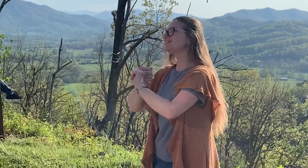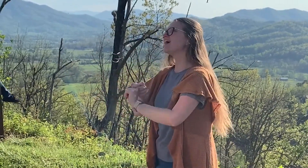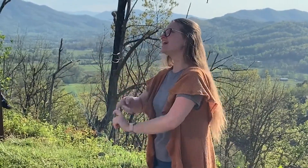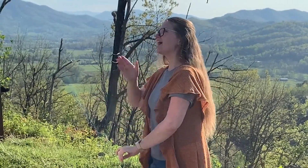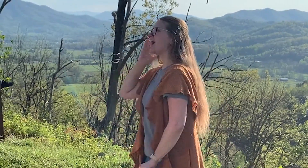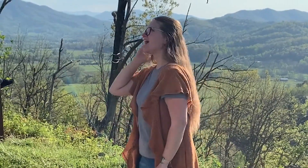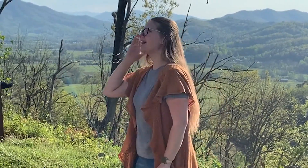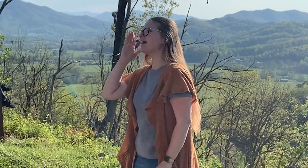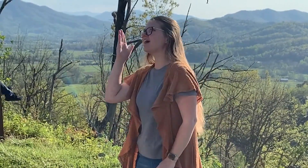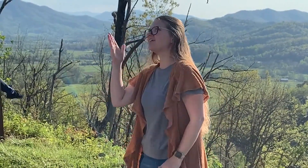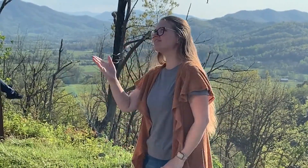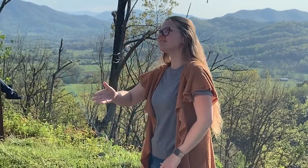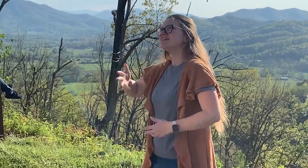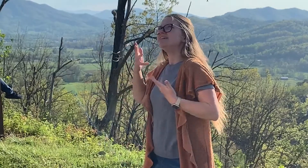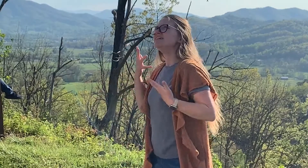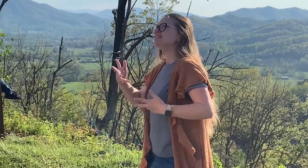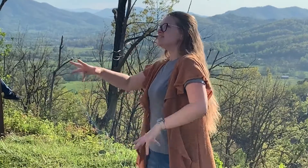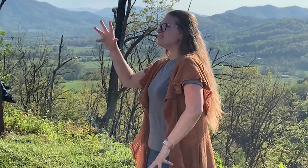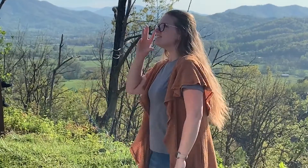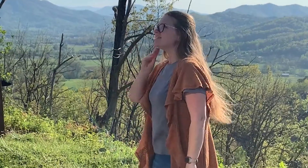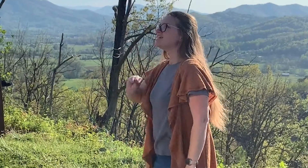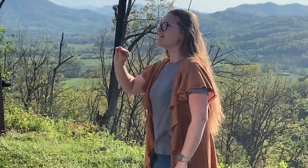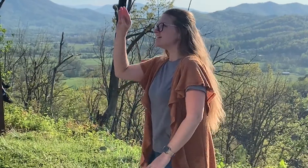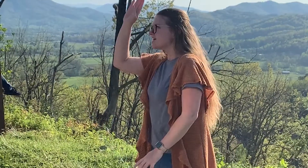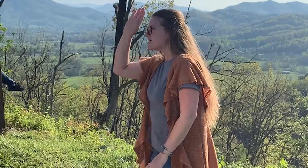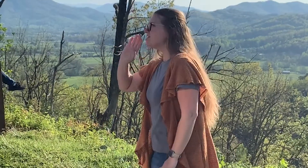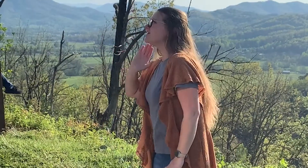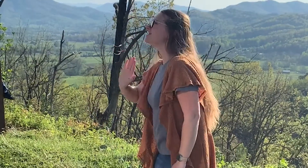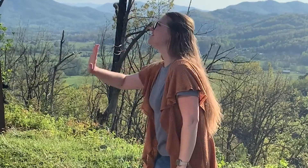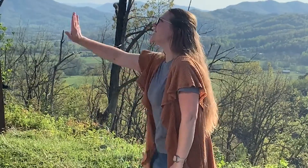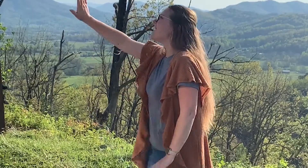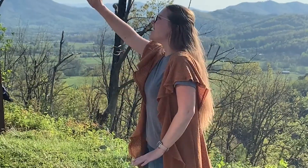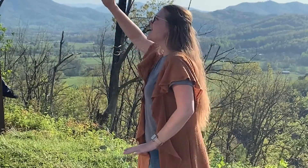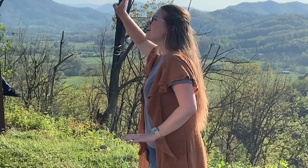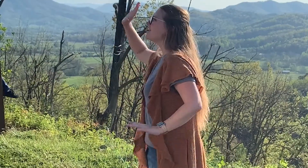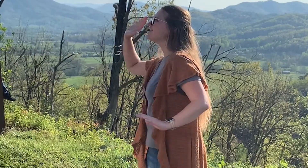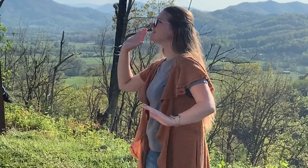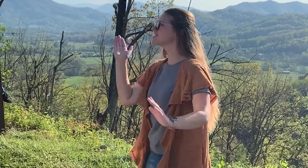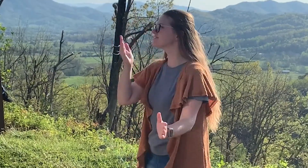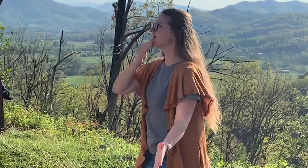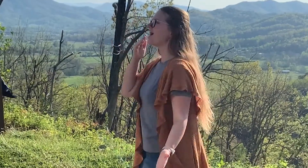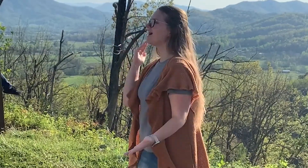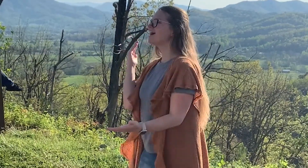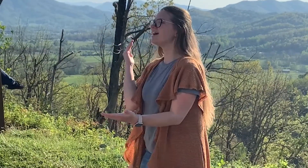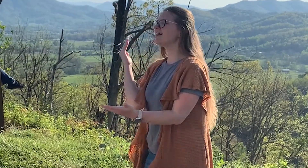And I have lived in the goodness of God.